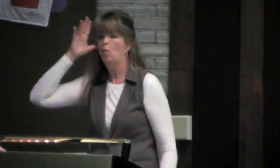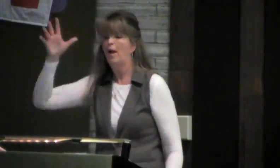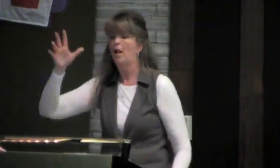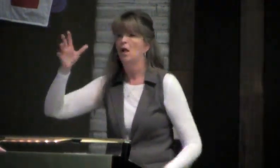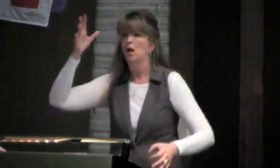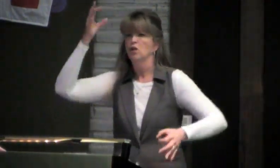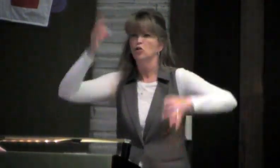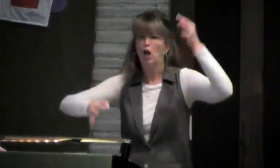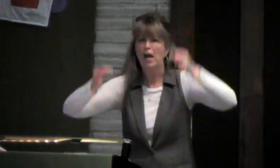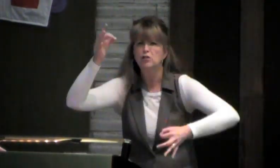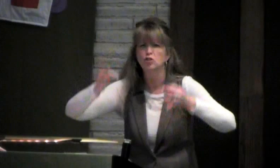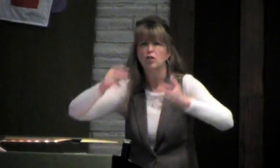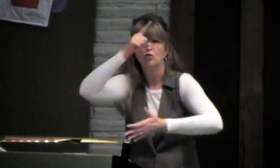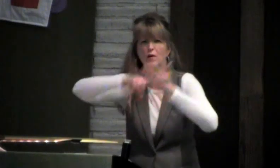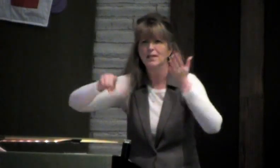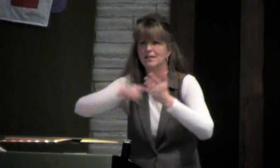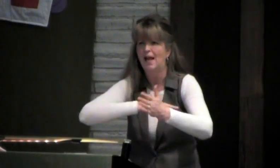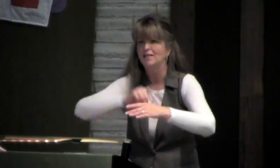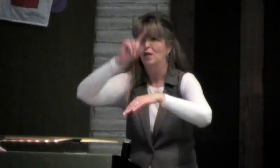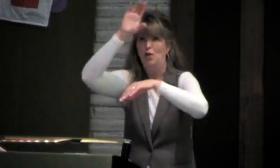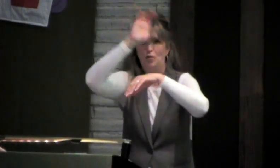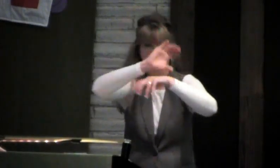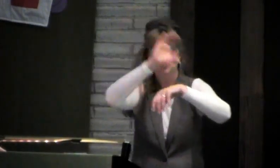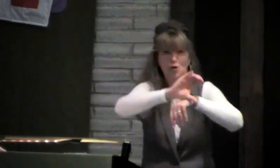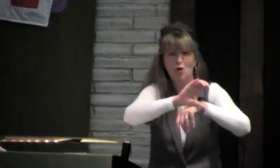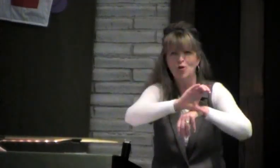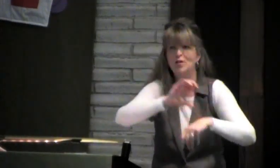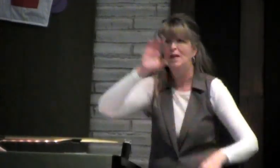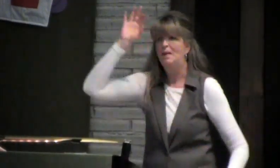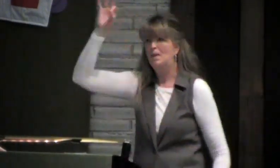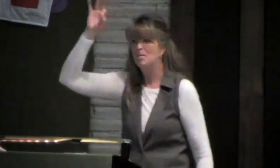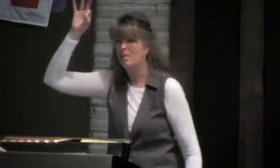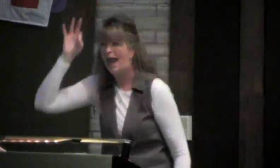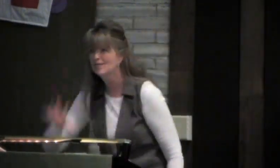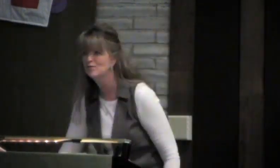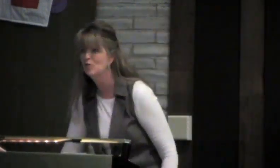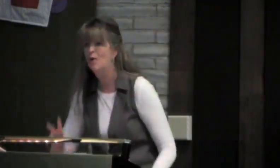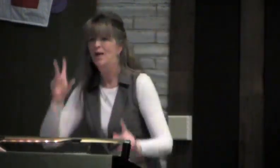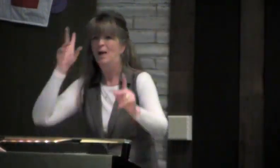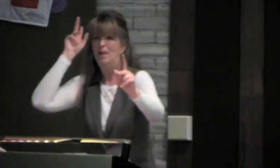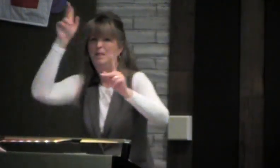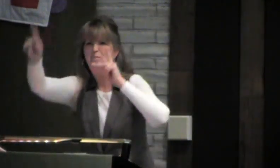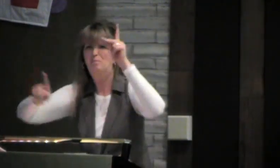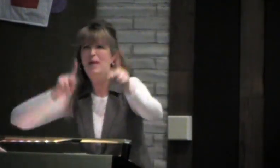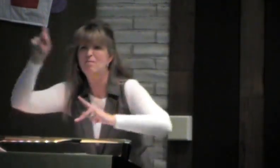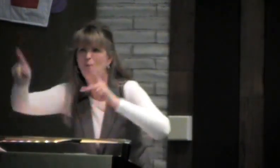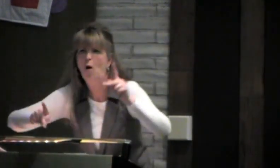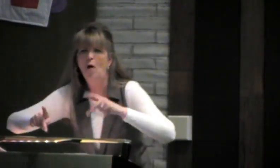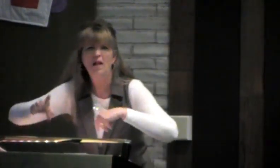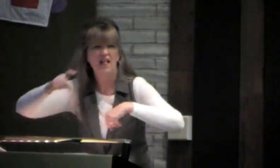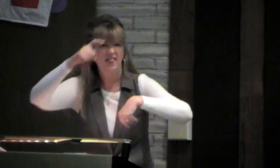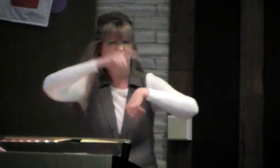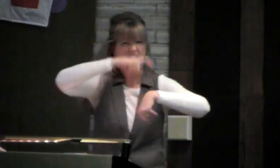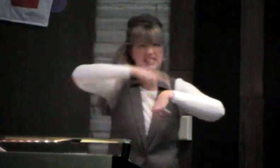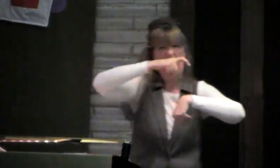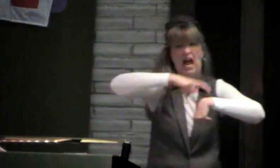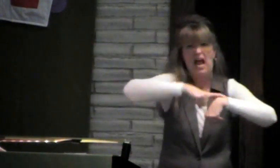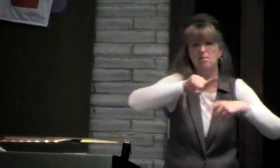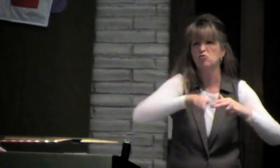Jesus. They will become judgmental and critical of the church of the pastor of the people of